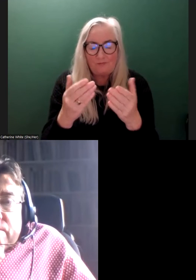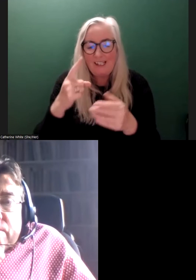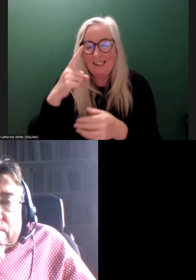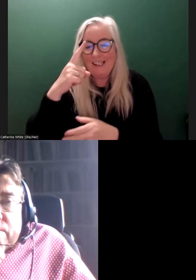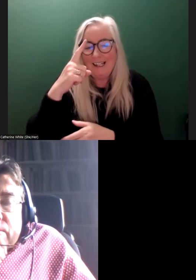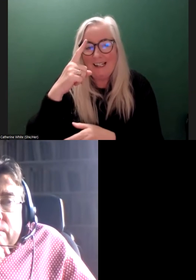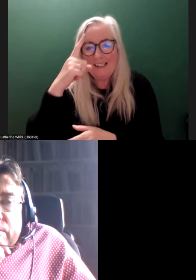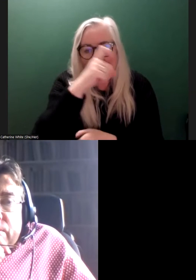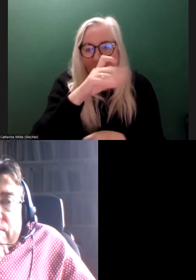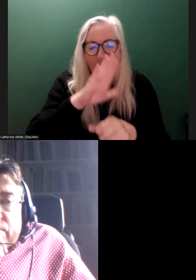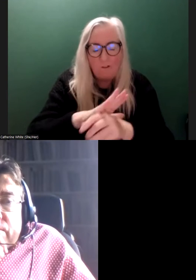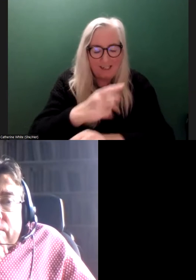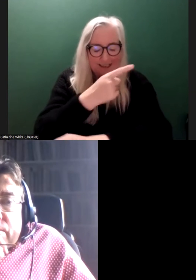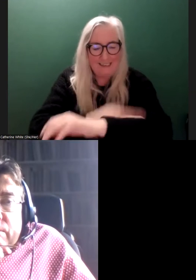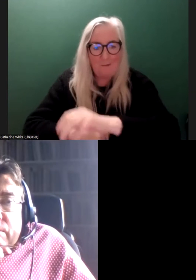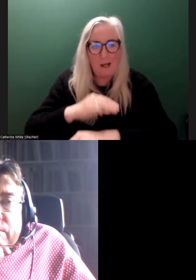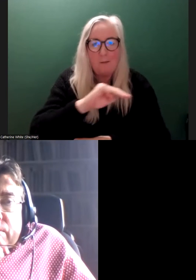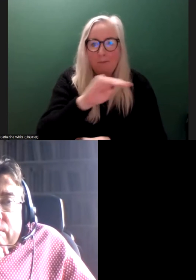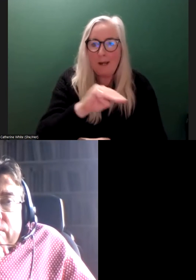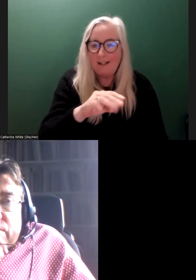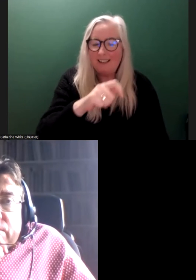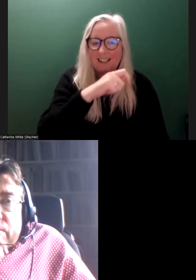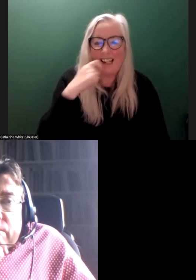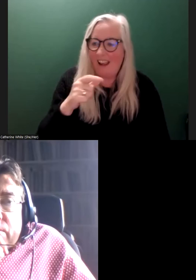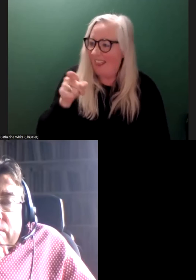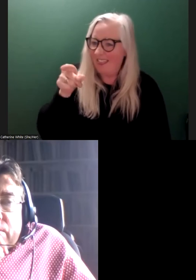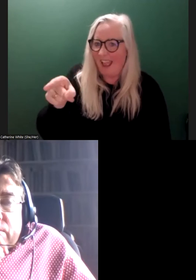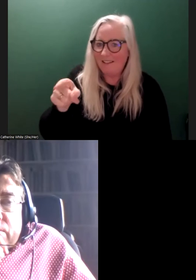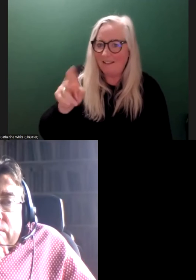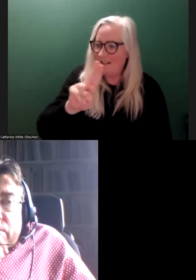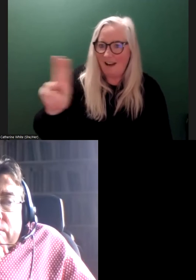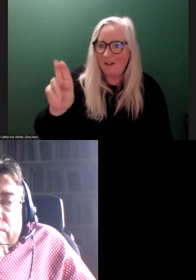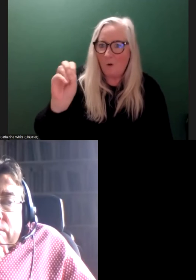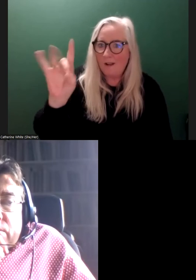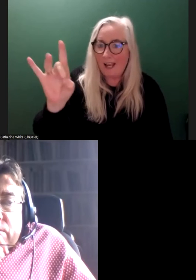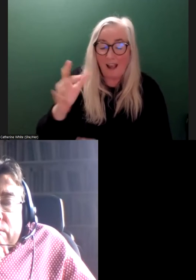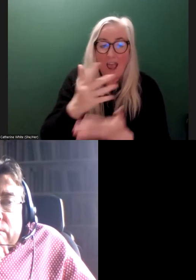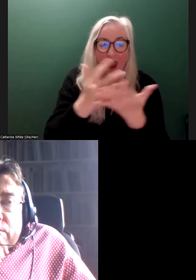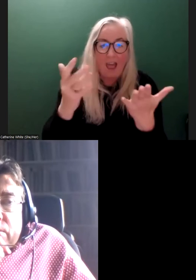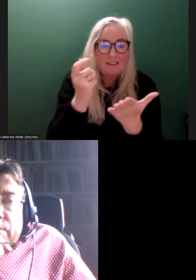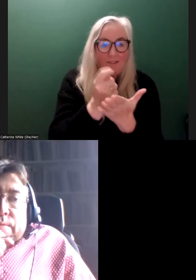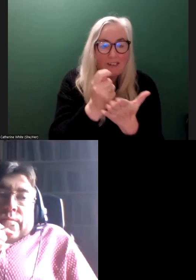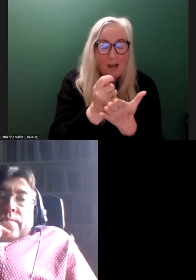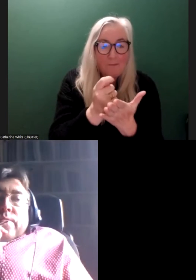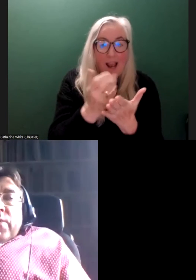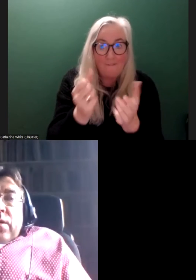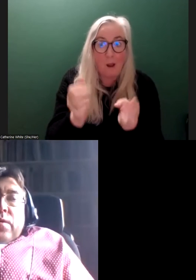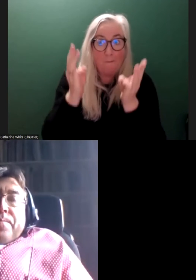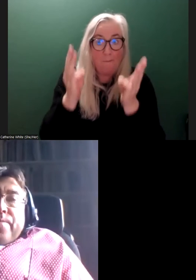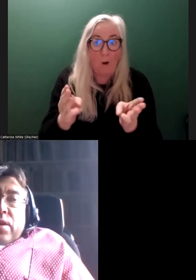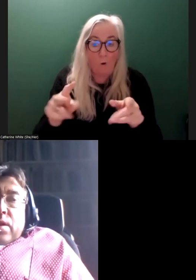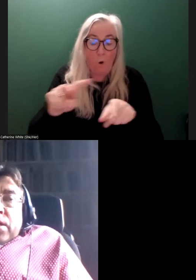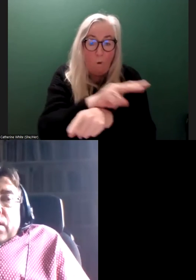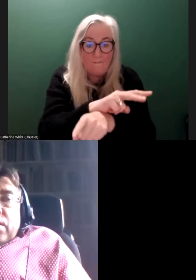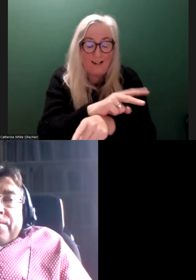And it's difficult for disabled people to come and say, look, this is not okay, because a lot of the time, too, there's huge power